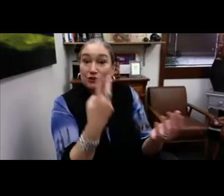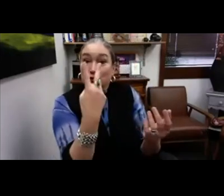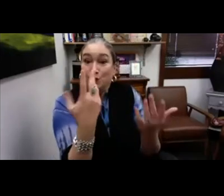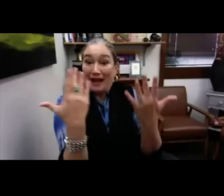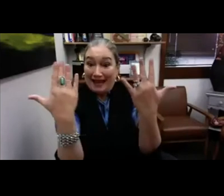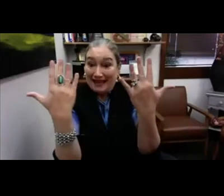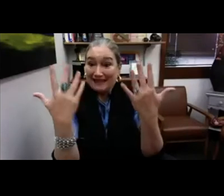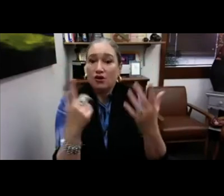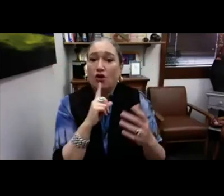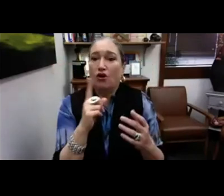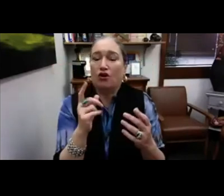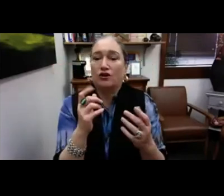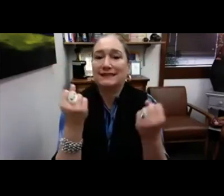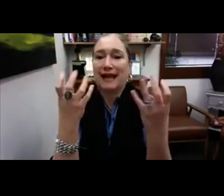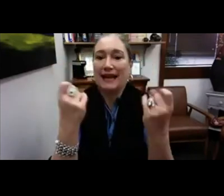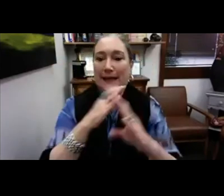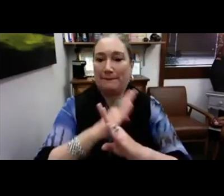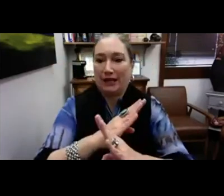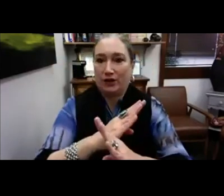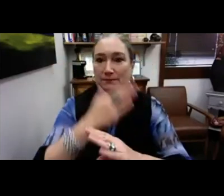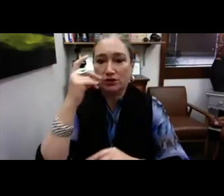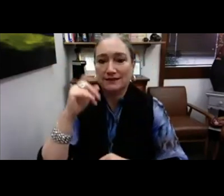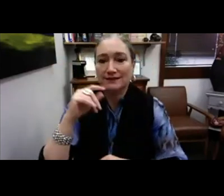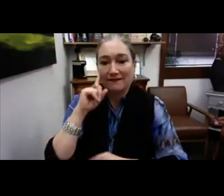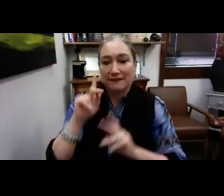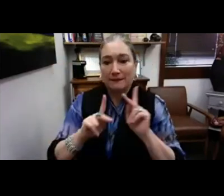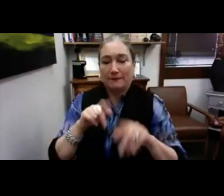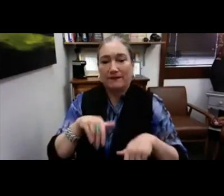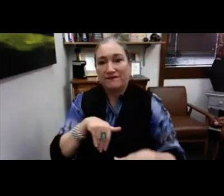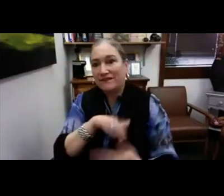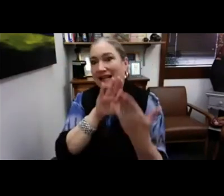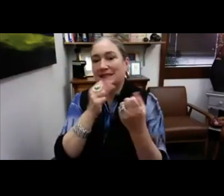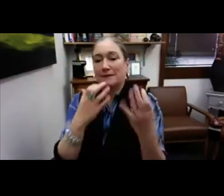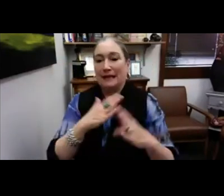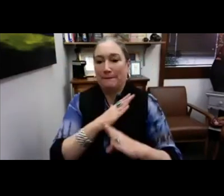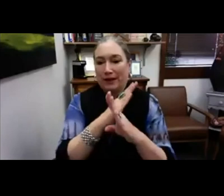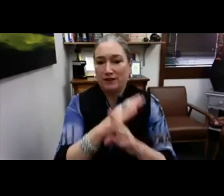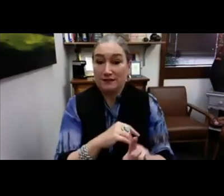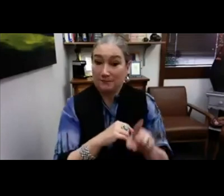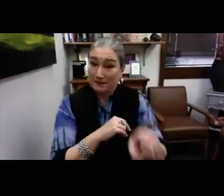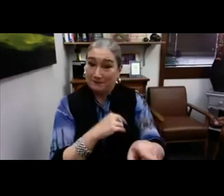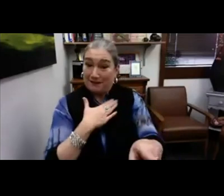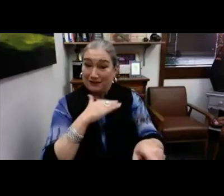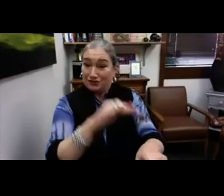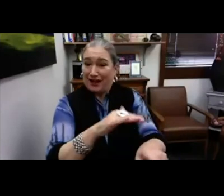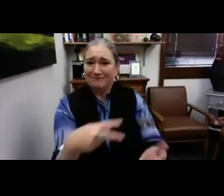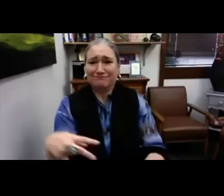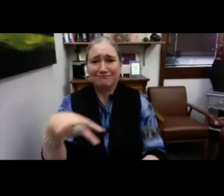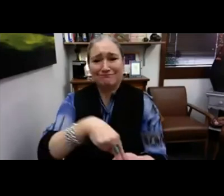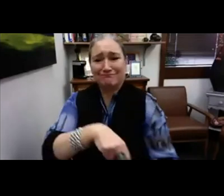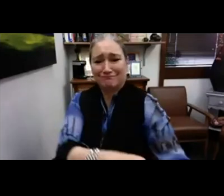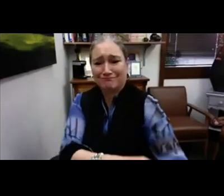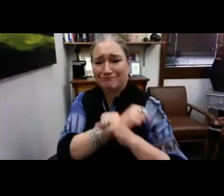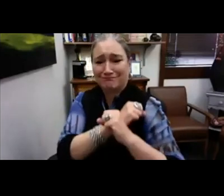my deaf daughter. You see the two hands that are red. The reds are signing because deaf people face many